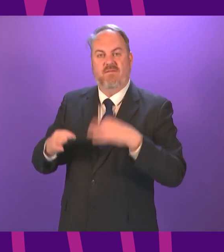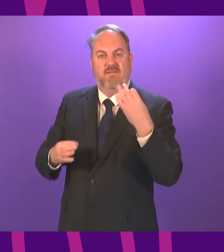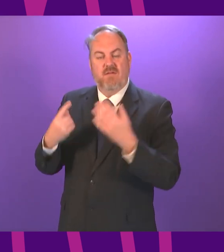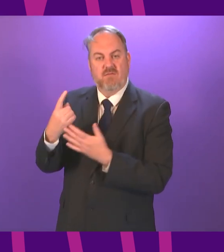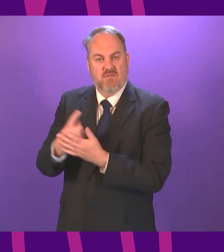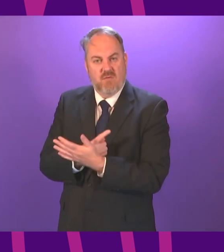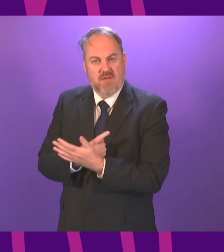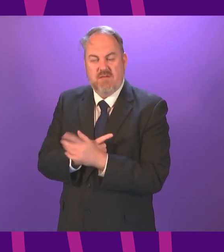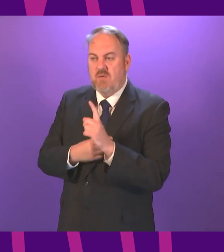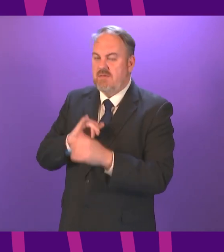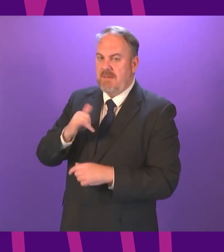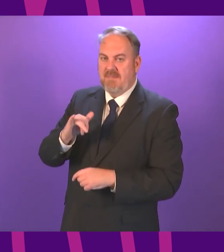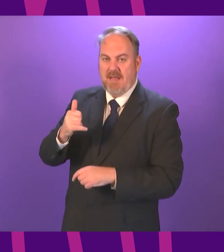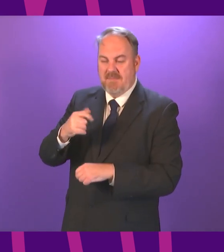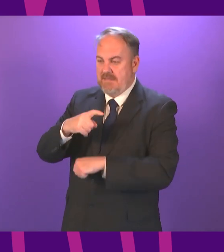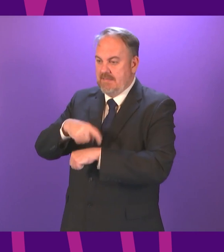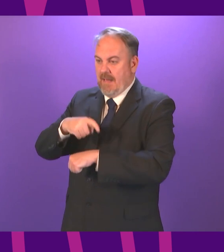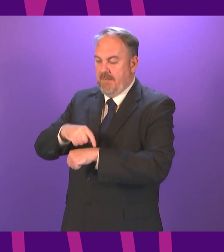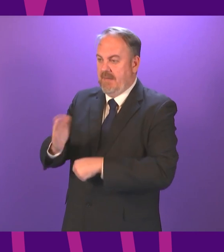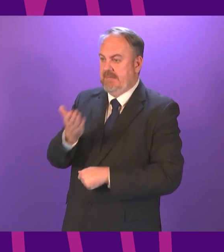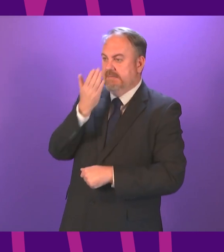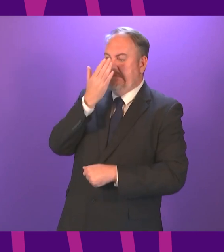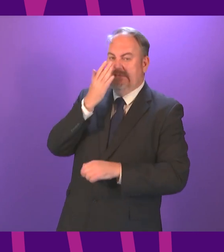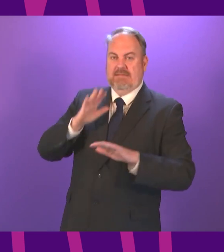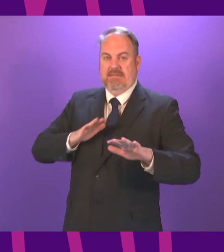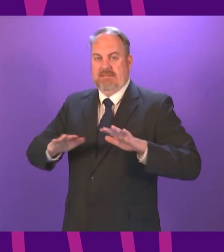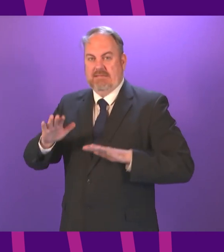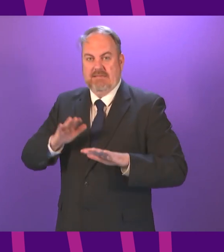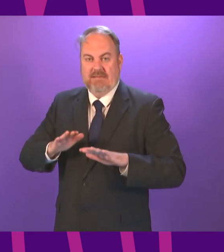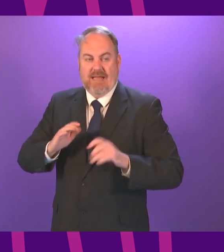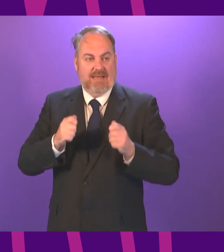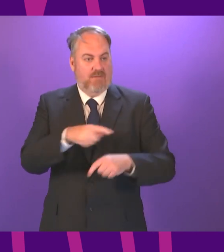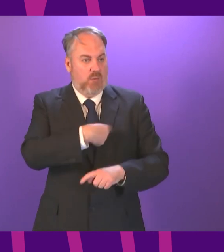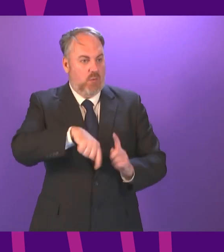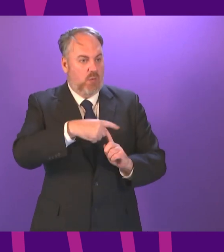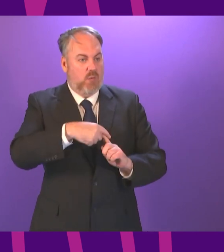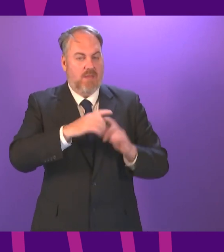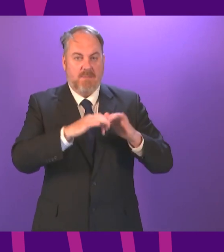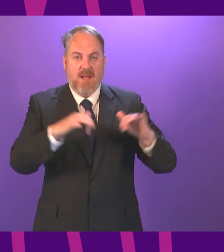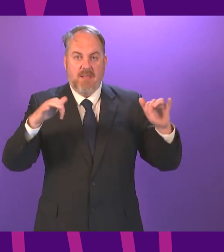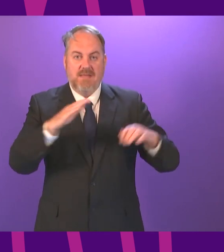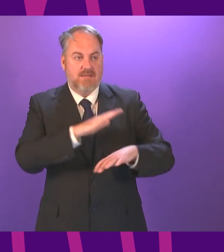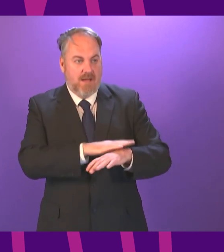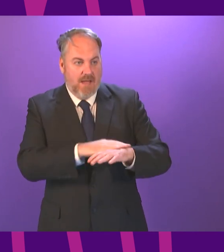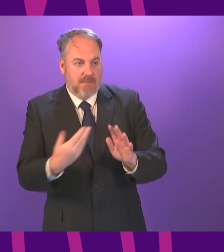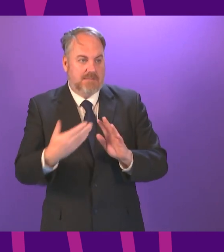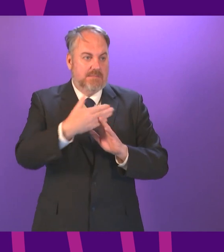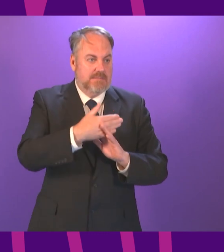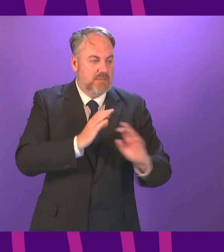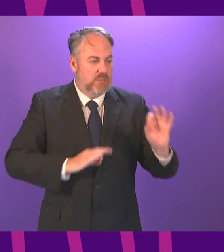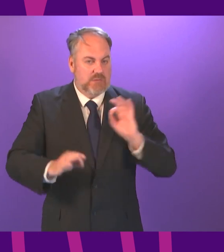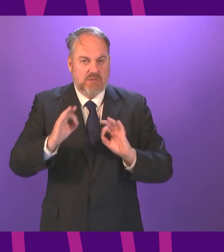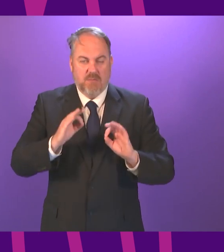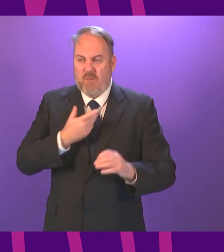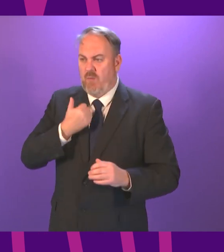some of the timing to maximise the scrutiny that parliament can exercise and the opportunities to give notice to individual